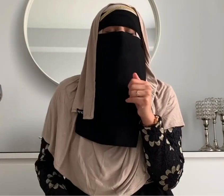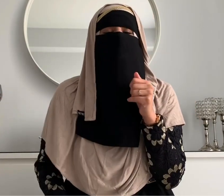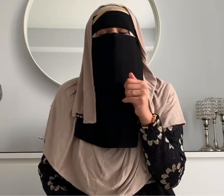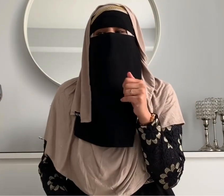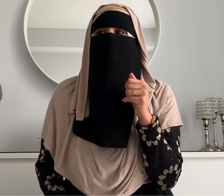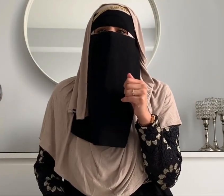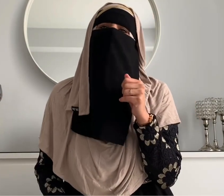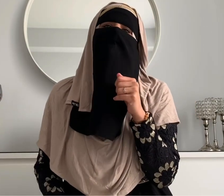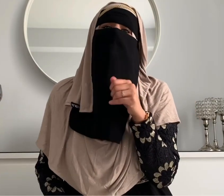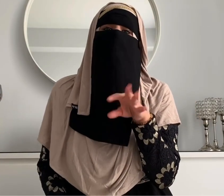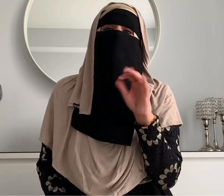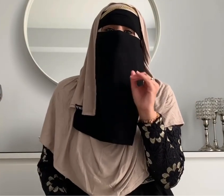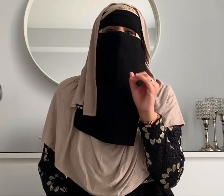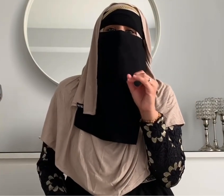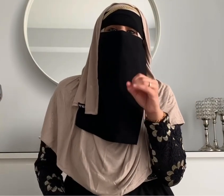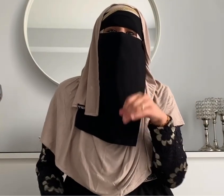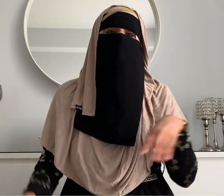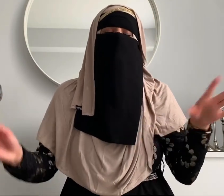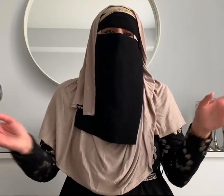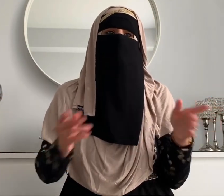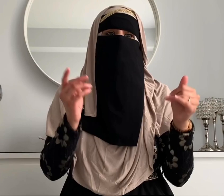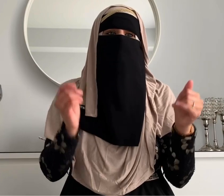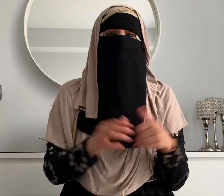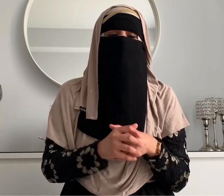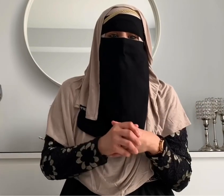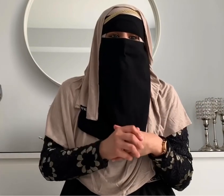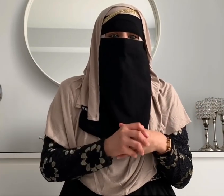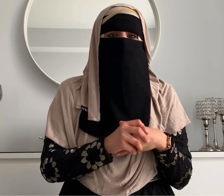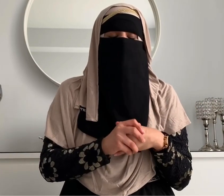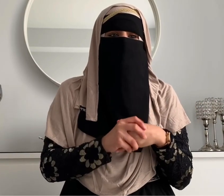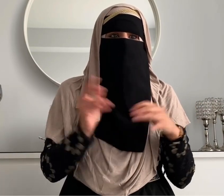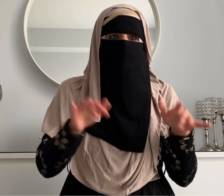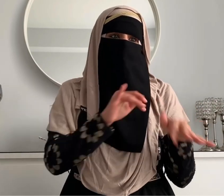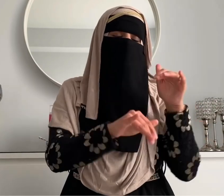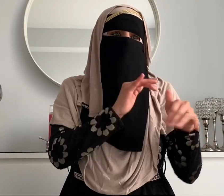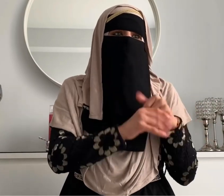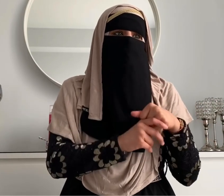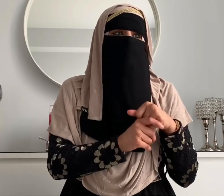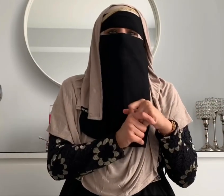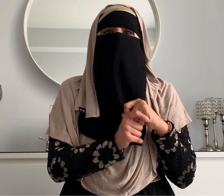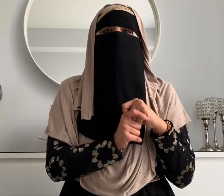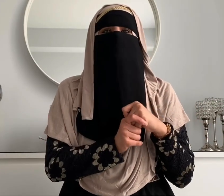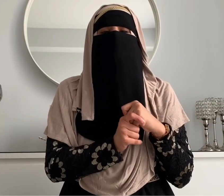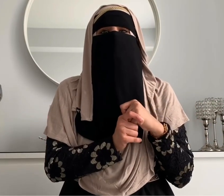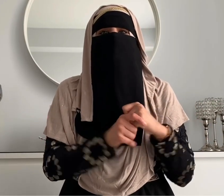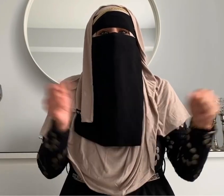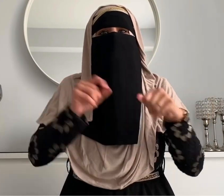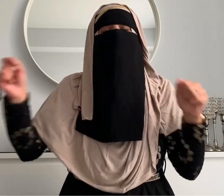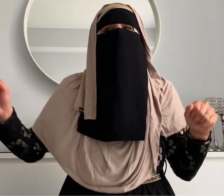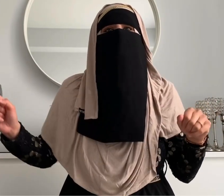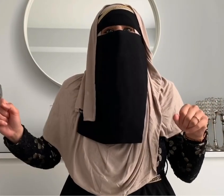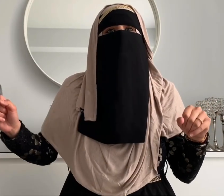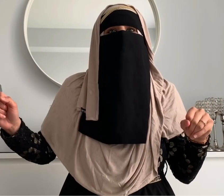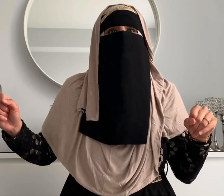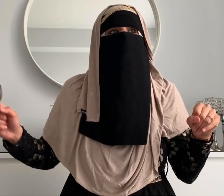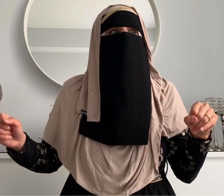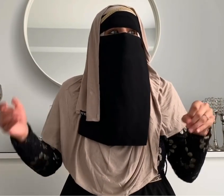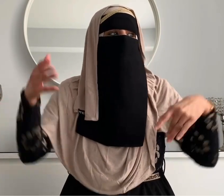naive self thought she needs a diaper change so i would like you know let her like crawl upstairs and as soon as she would get upstairs she would just start running around and just like you know